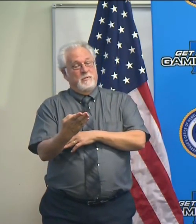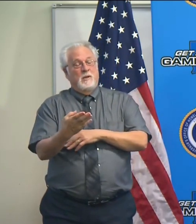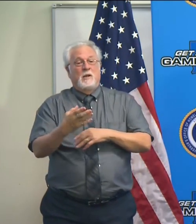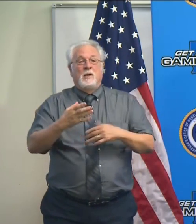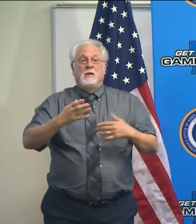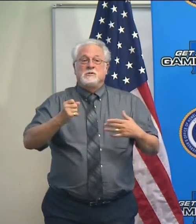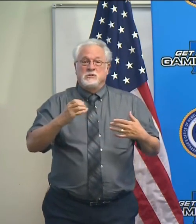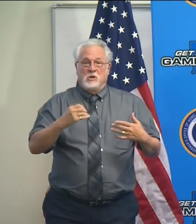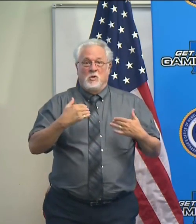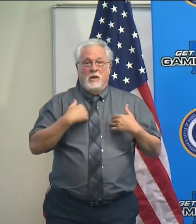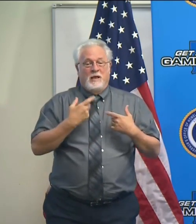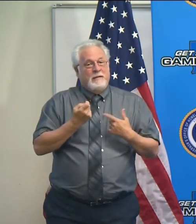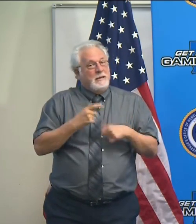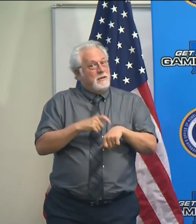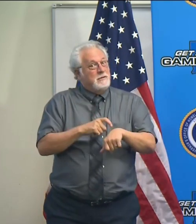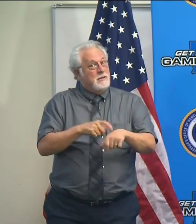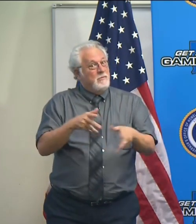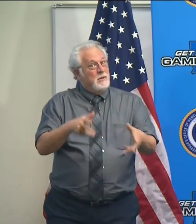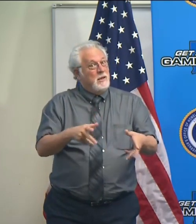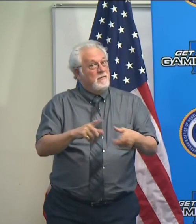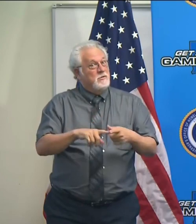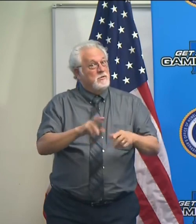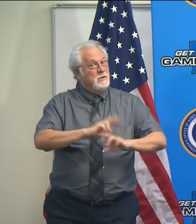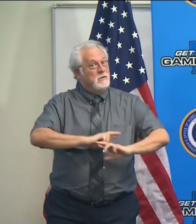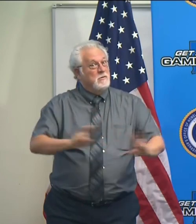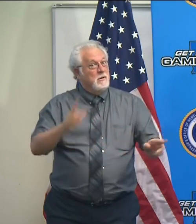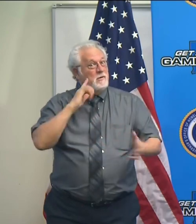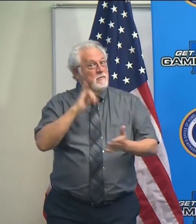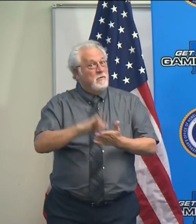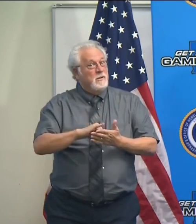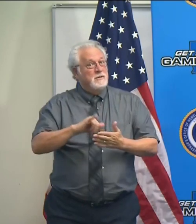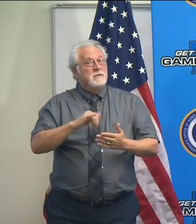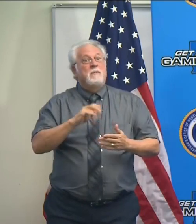So we've got a little bit of time left to get ready for this storm. Please do that.